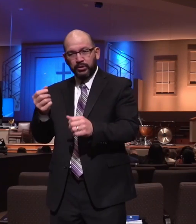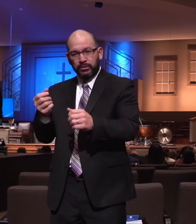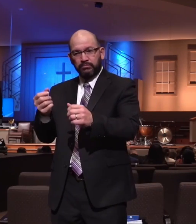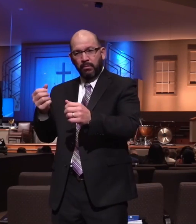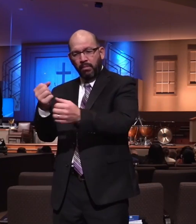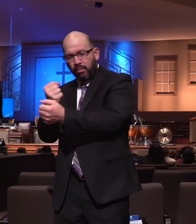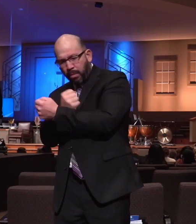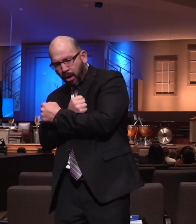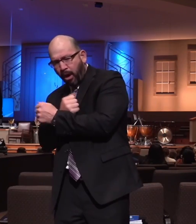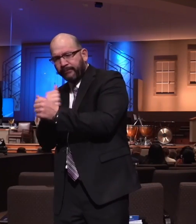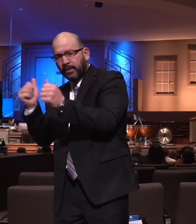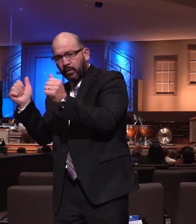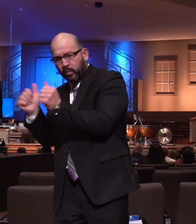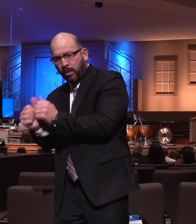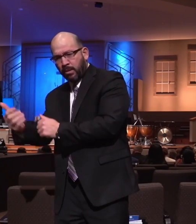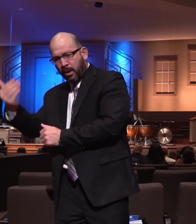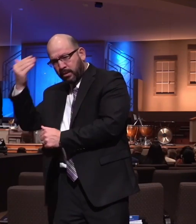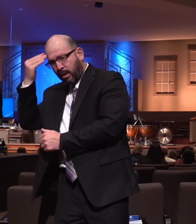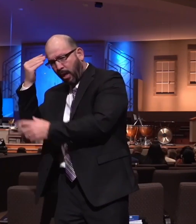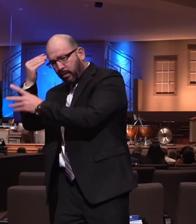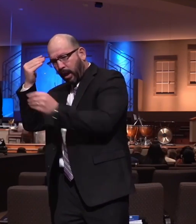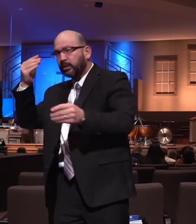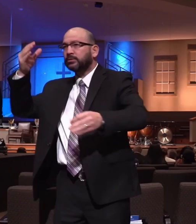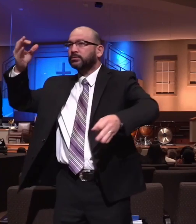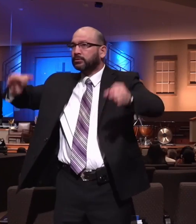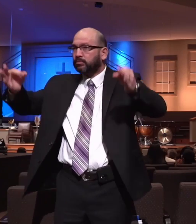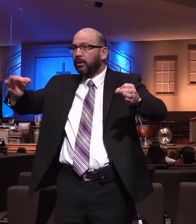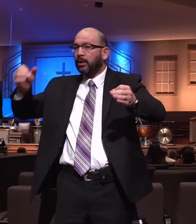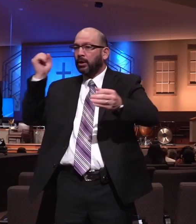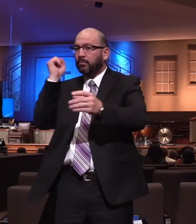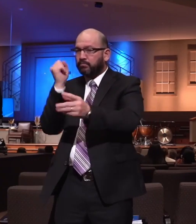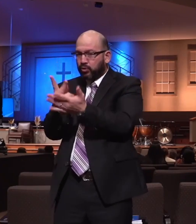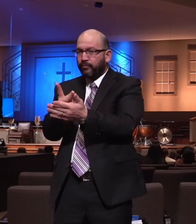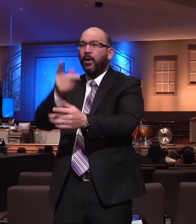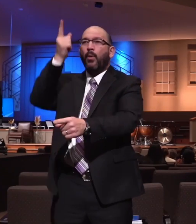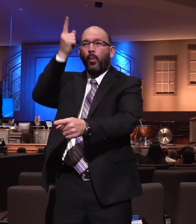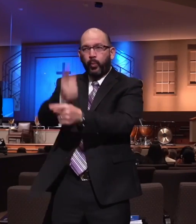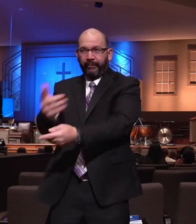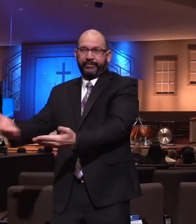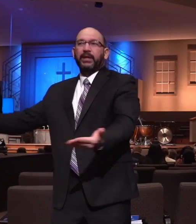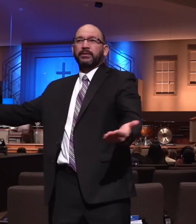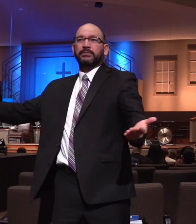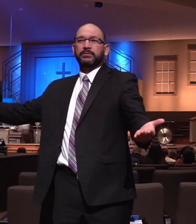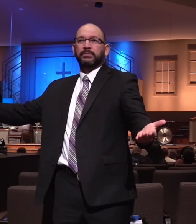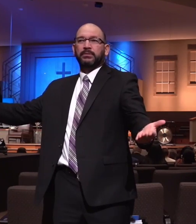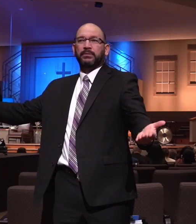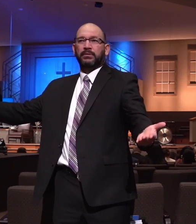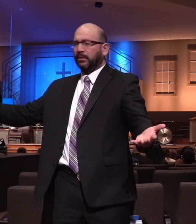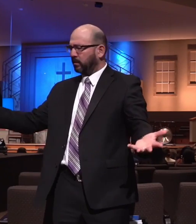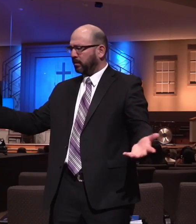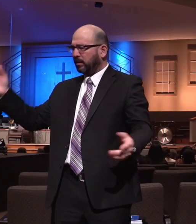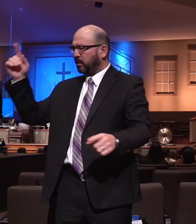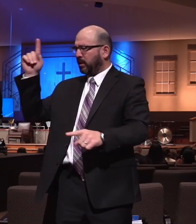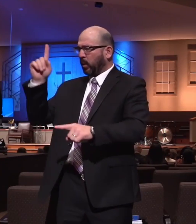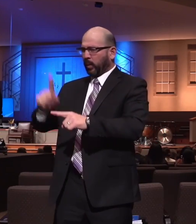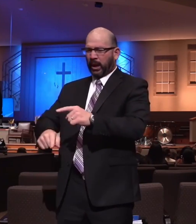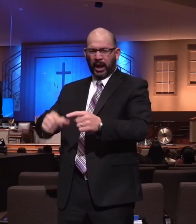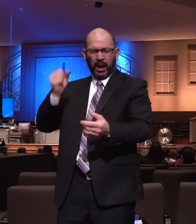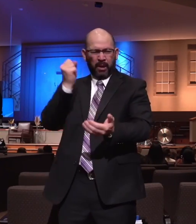this matter of knowledge and judgment, so they're approving things that are excellent. And they're realizing, hey, we can't put our stamp on that. That's not